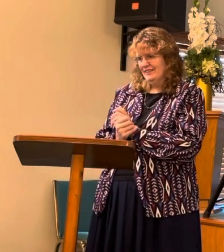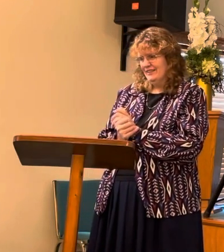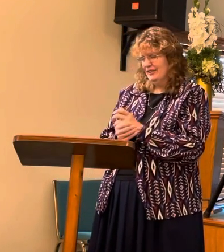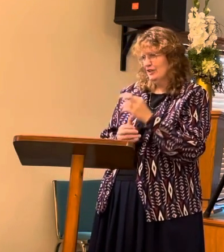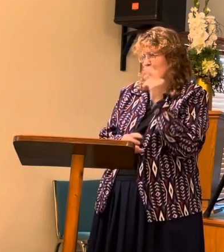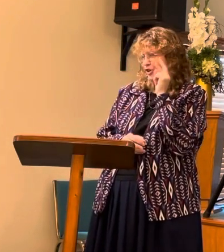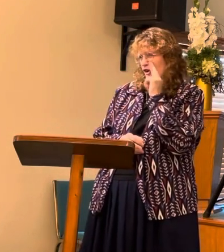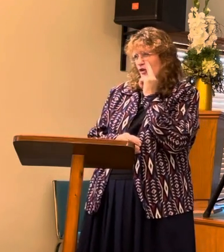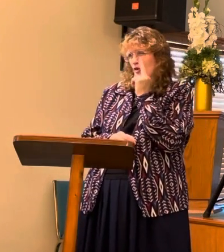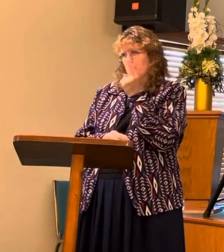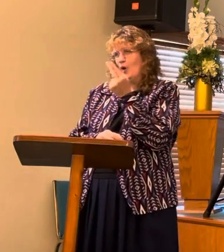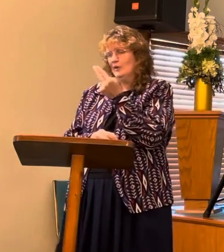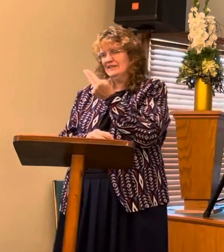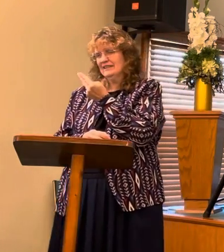never fade.